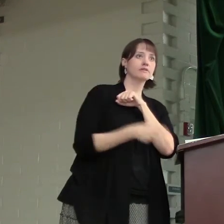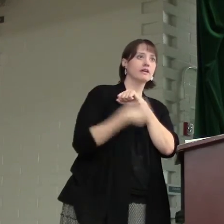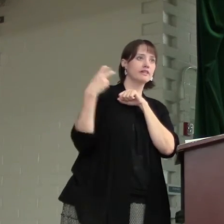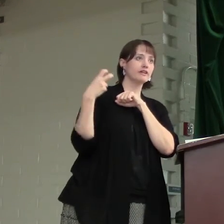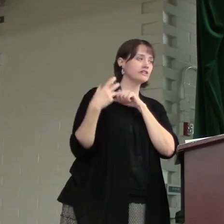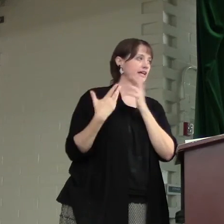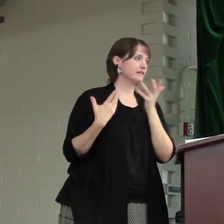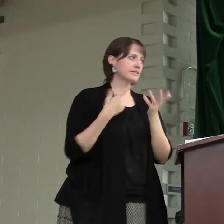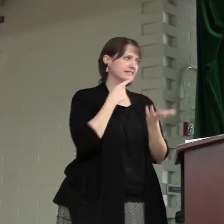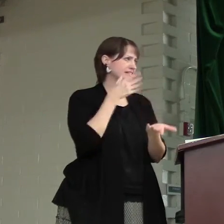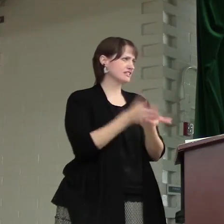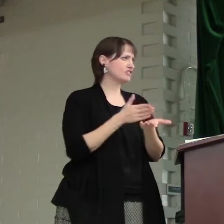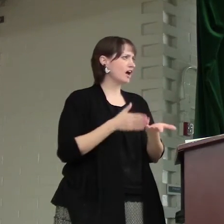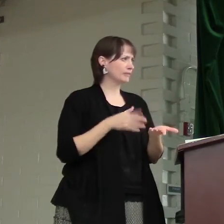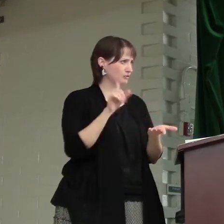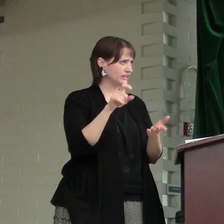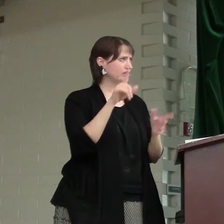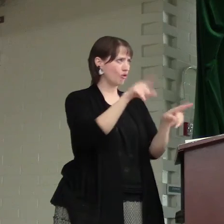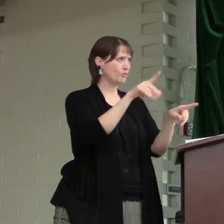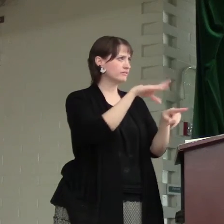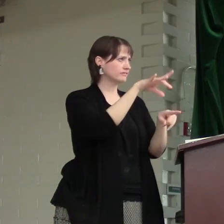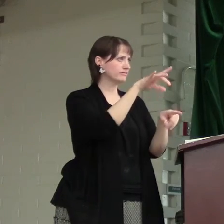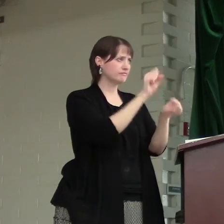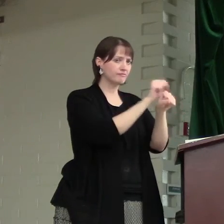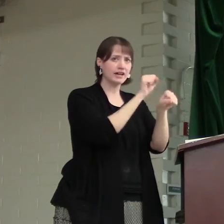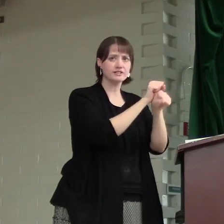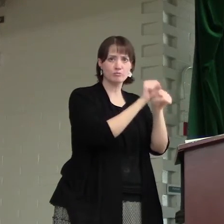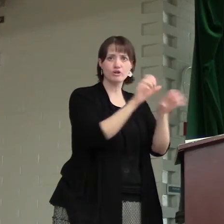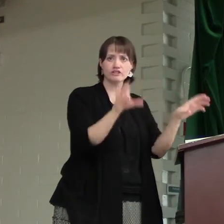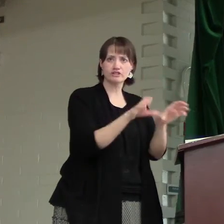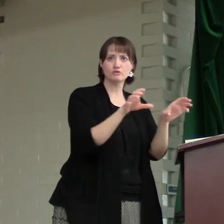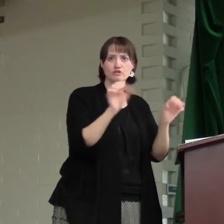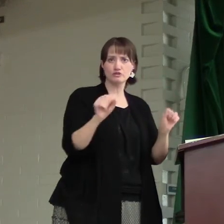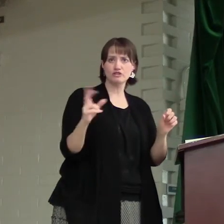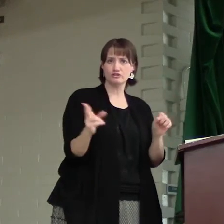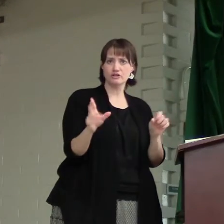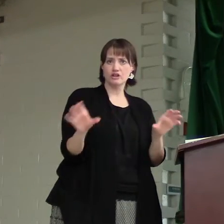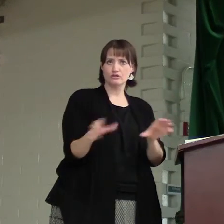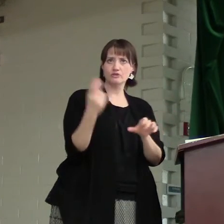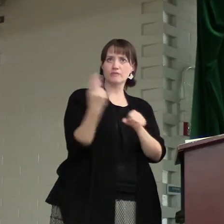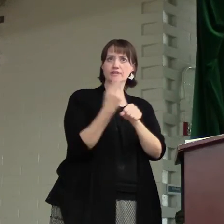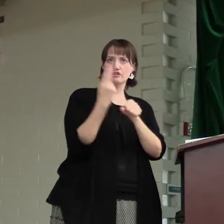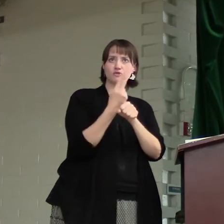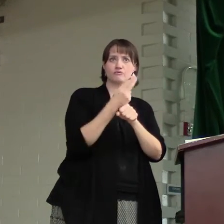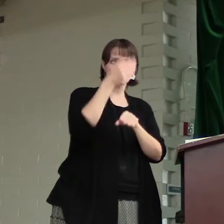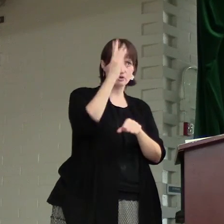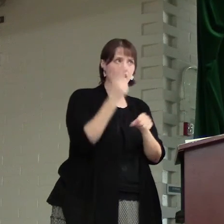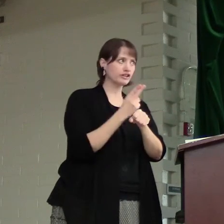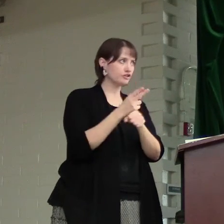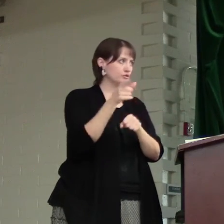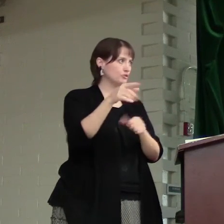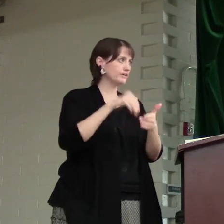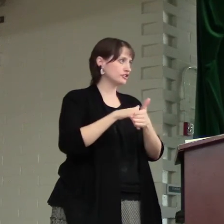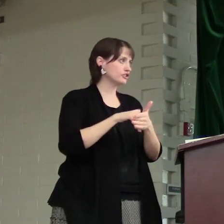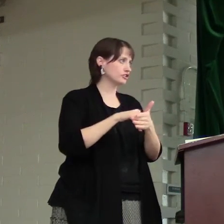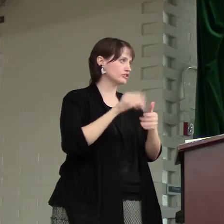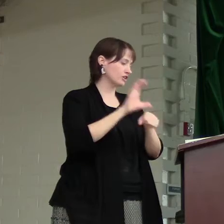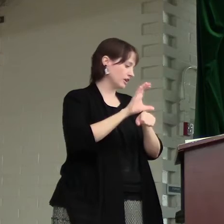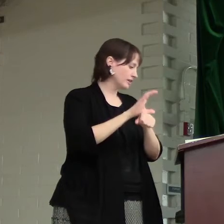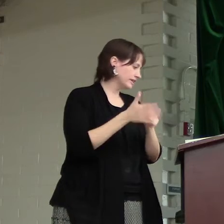that are taking things. He says, stop it. You need to go find some work to do so you can do something useful. So God can use you in the church to